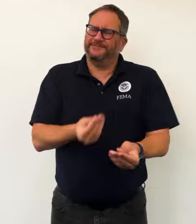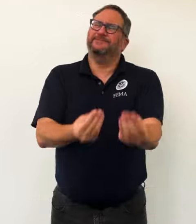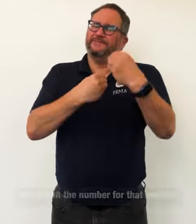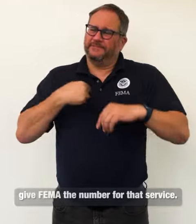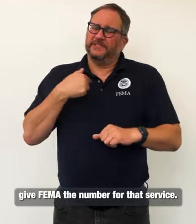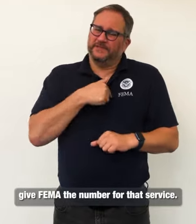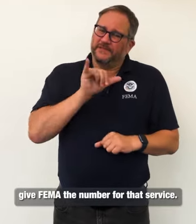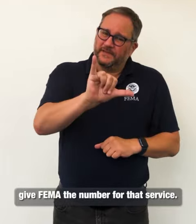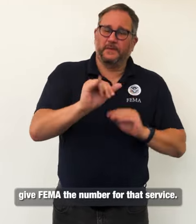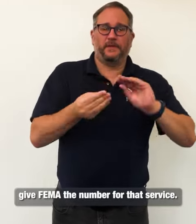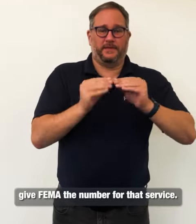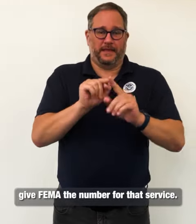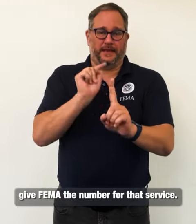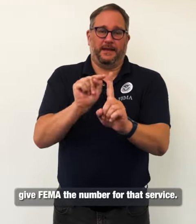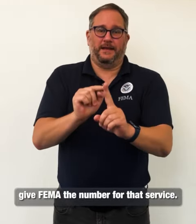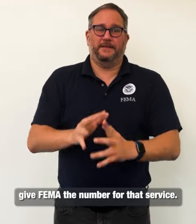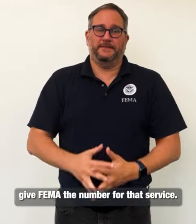give FEMA the number for that service.